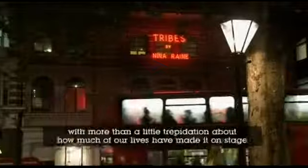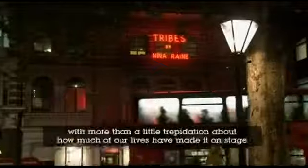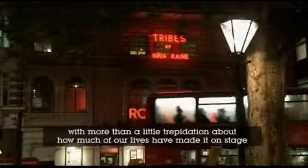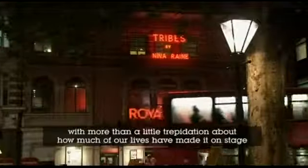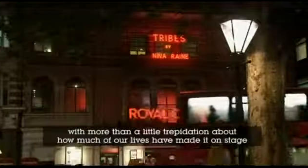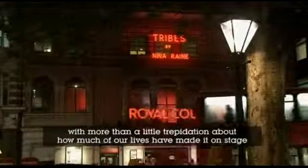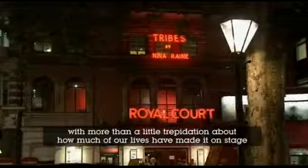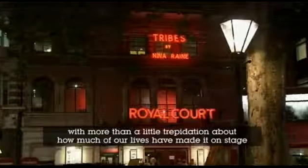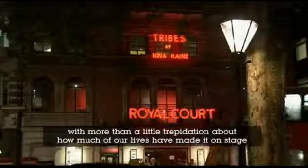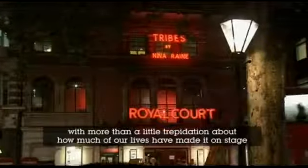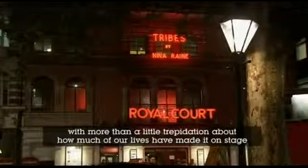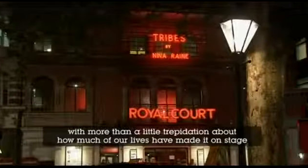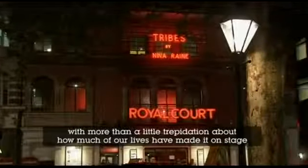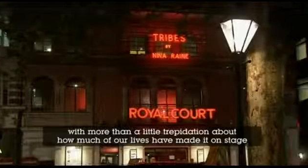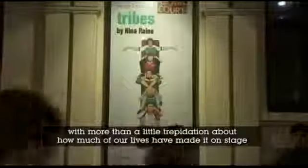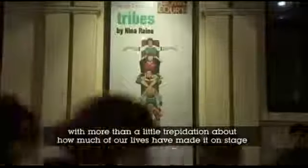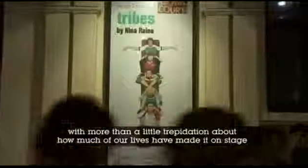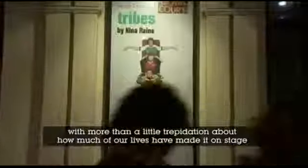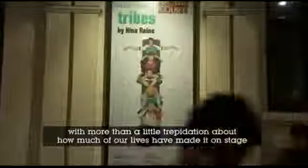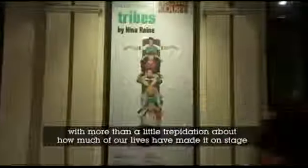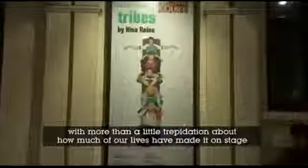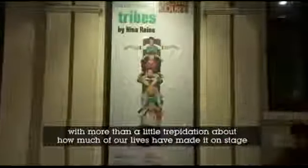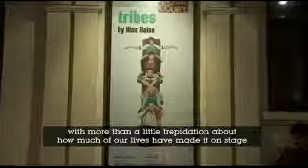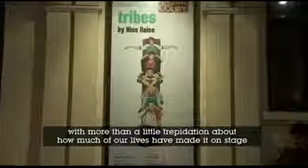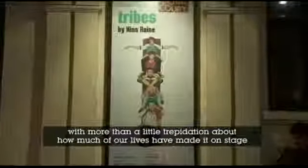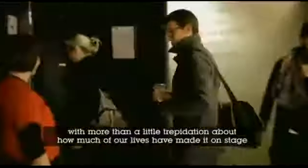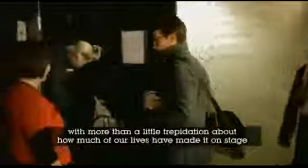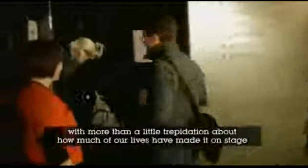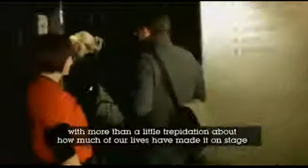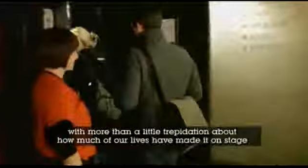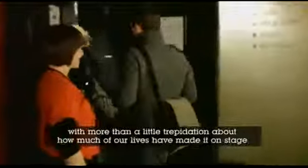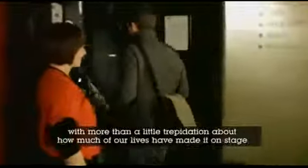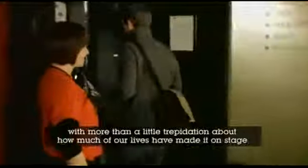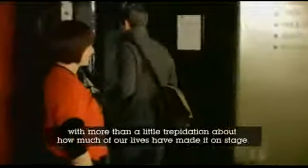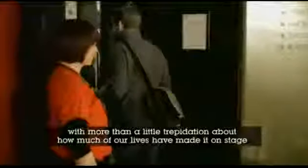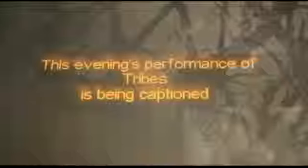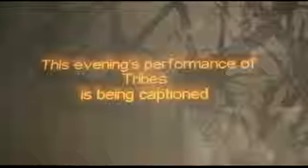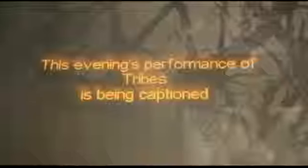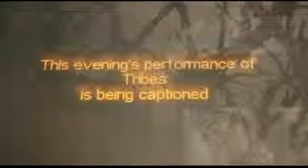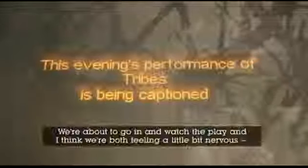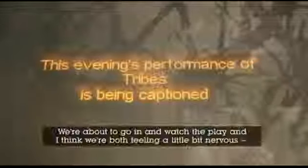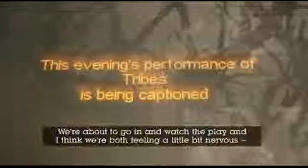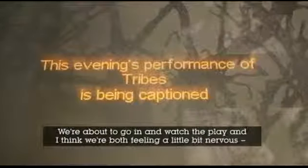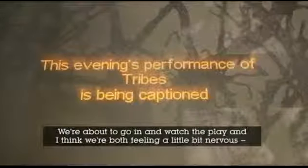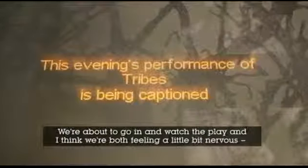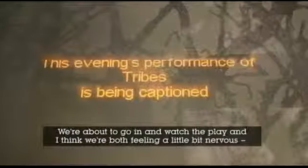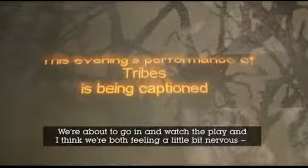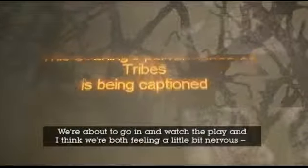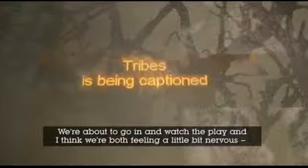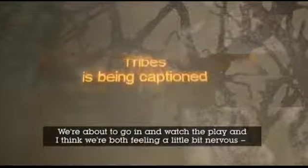and smooth in addition to the production, and how much of our nerves have made different sense. We're about to go in and watch